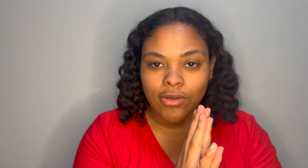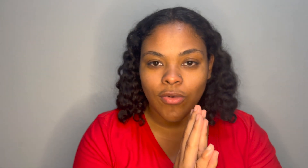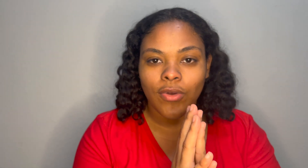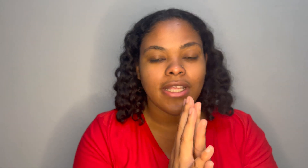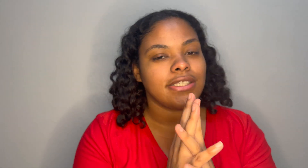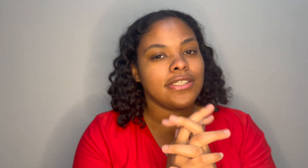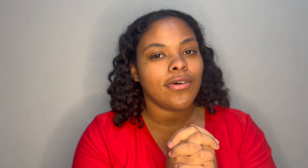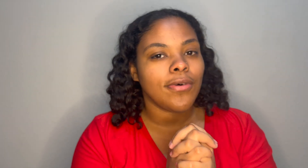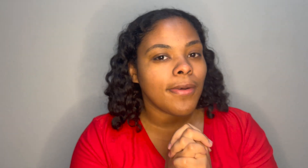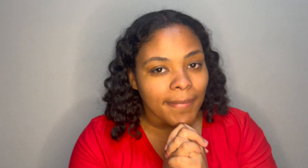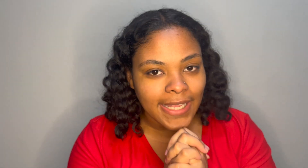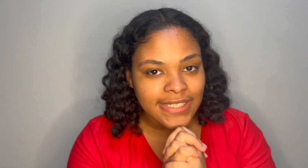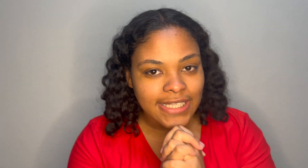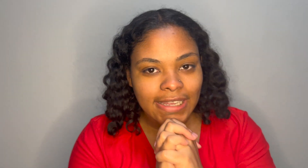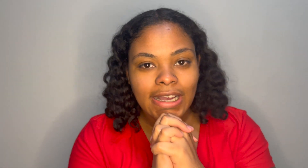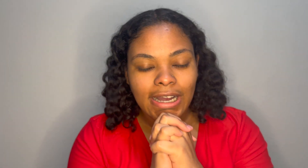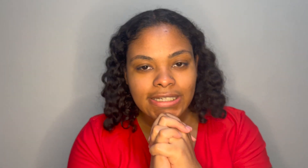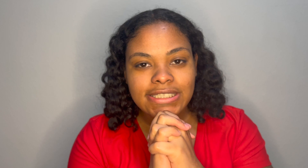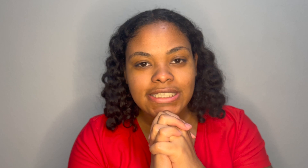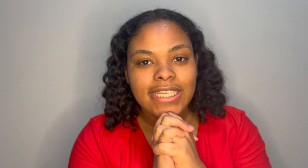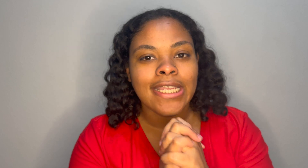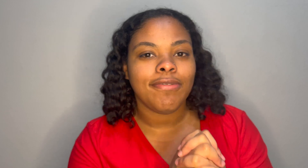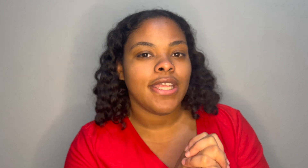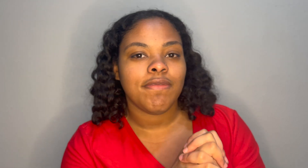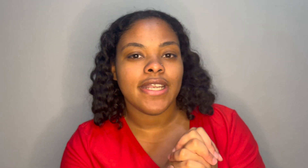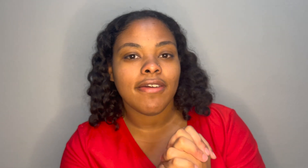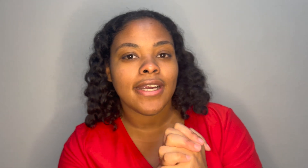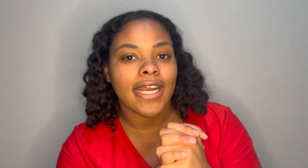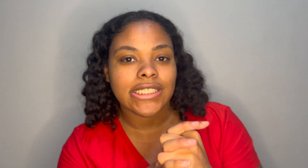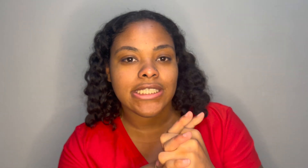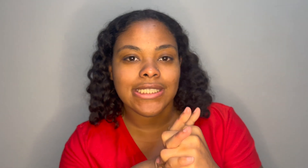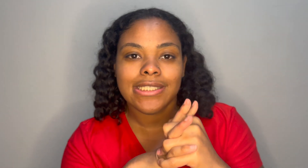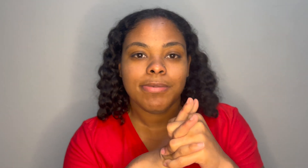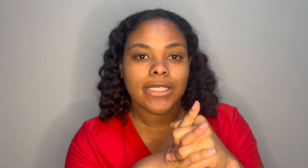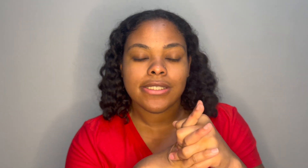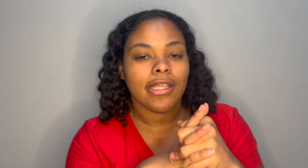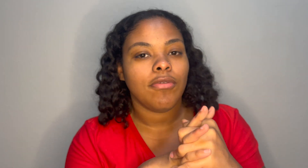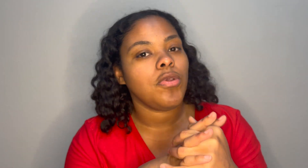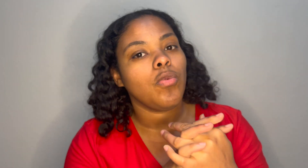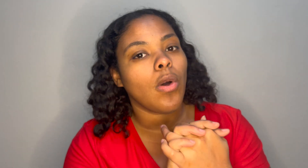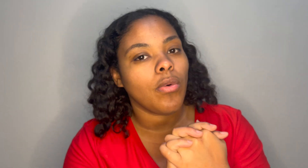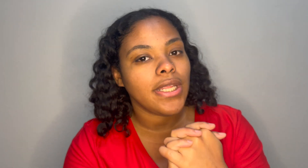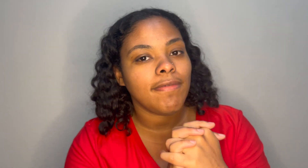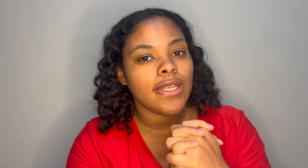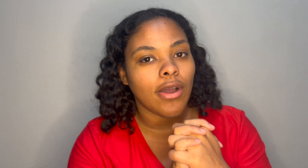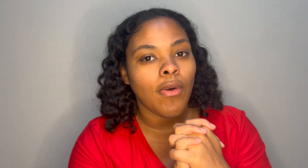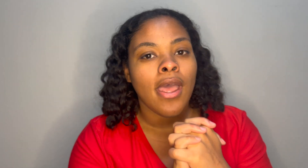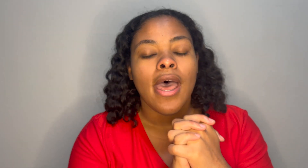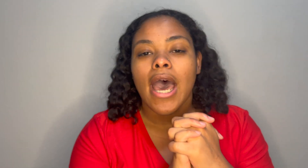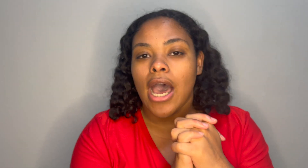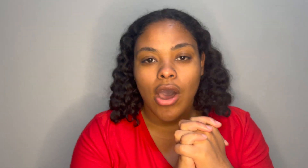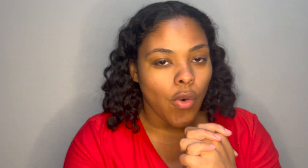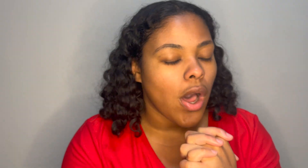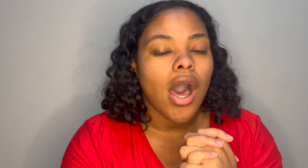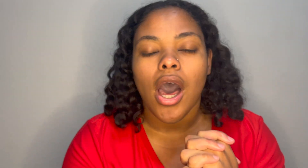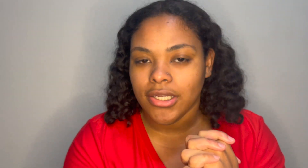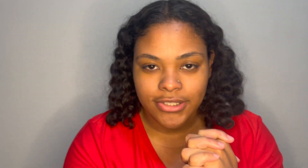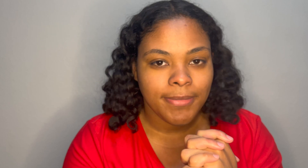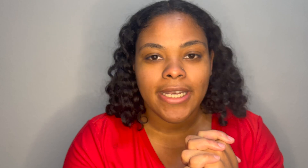it's so amazing honestly if you've never actually experienced love you won't even know how awesome it